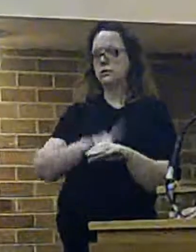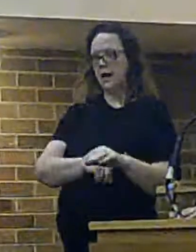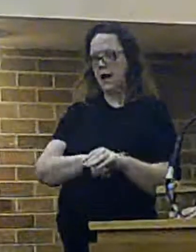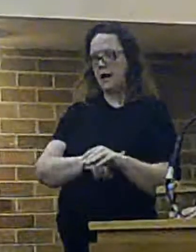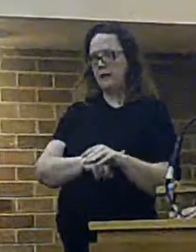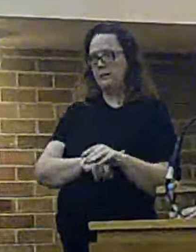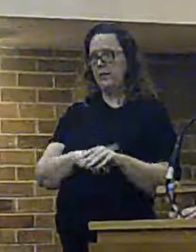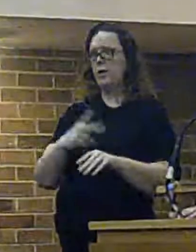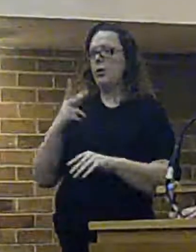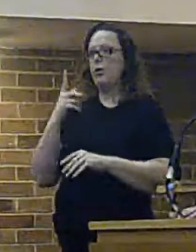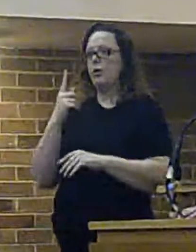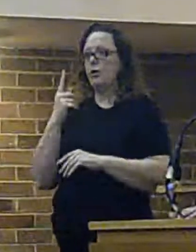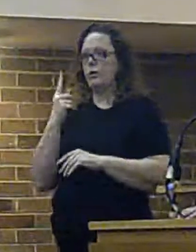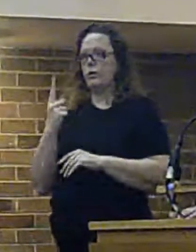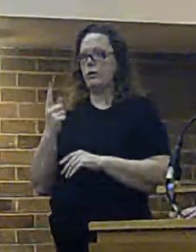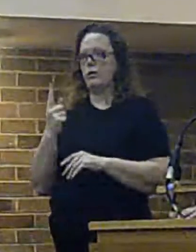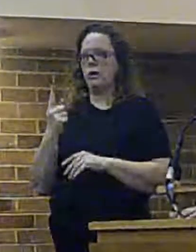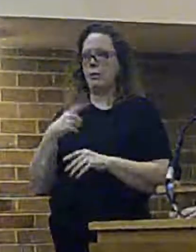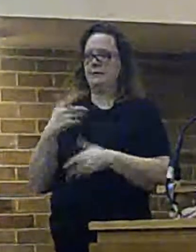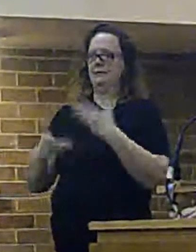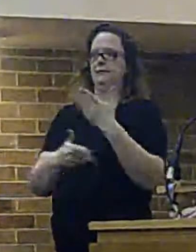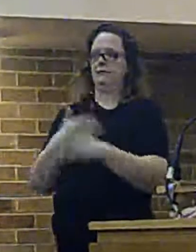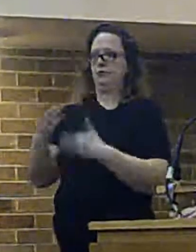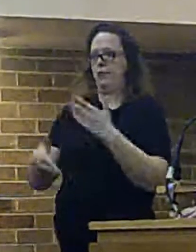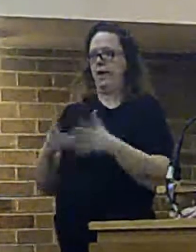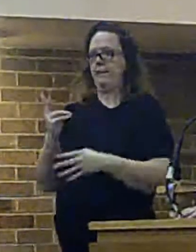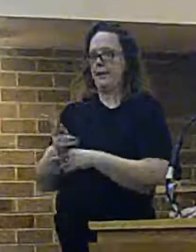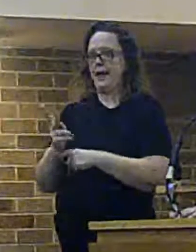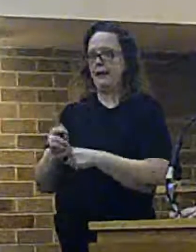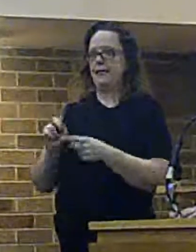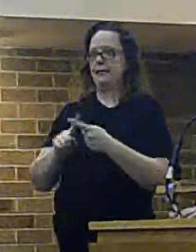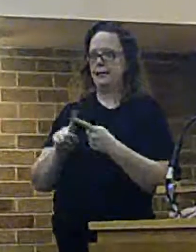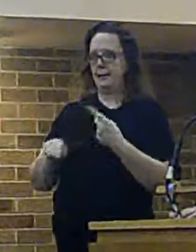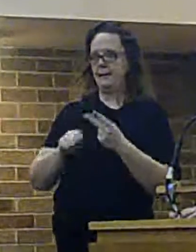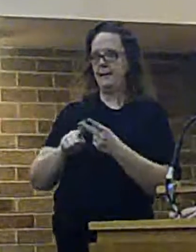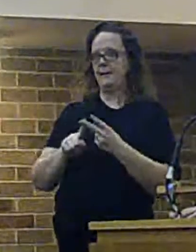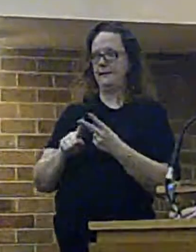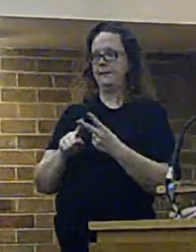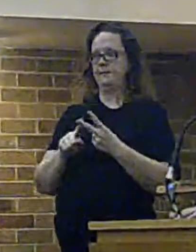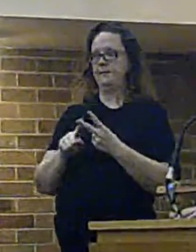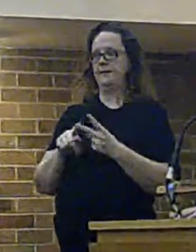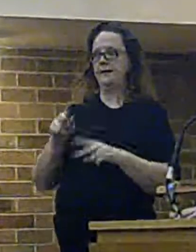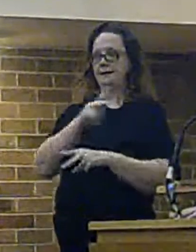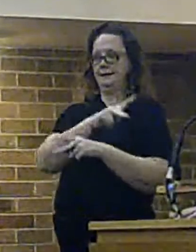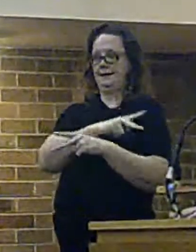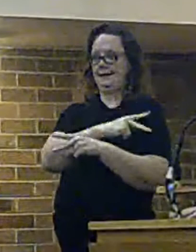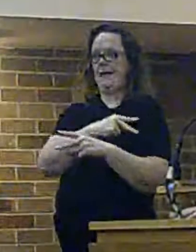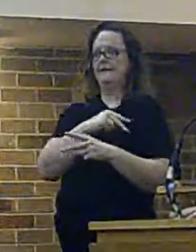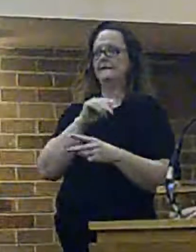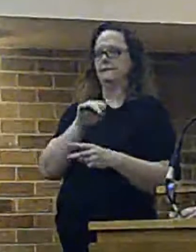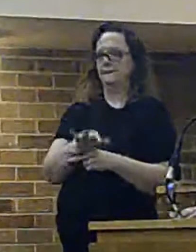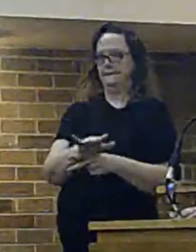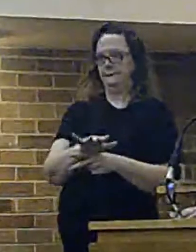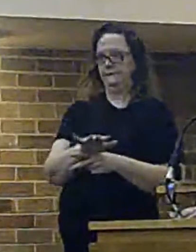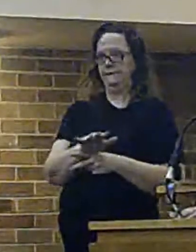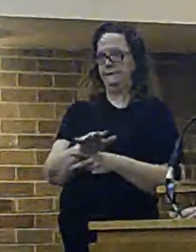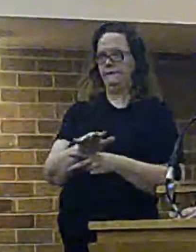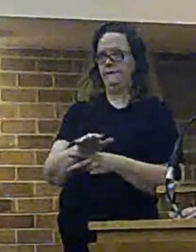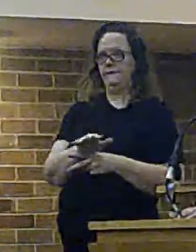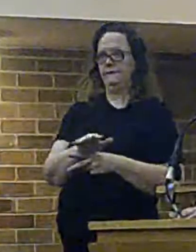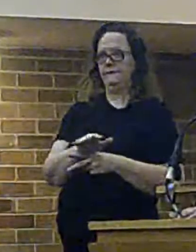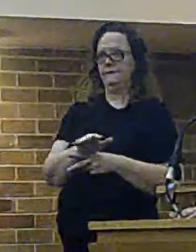time retained. I'll describe again very quickly, that would be potentially the staff at that fire station, although not necessarily,